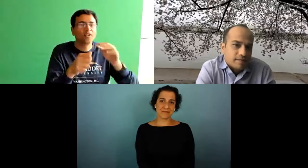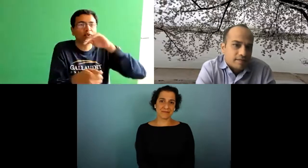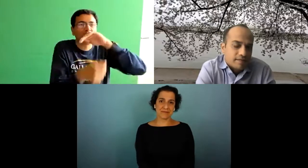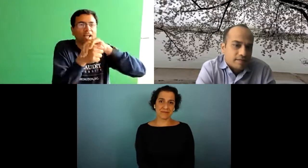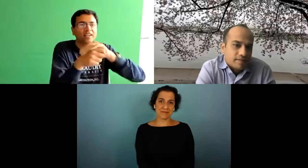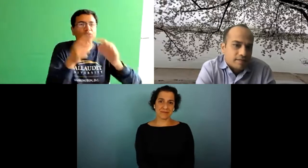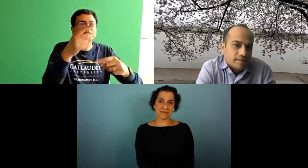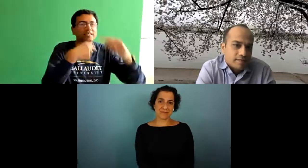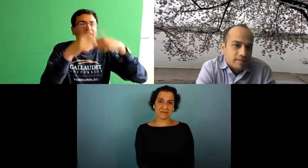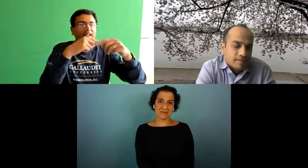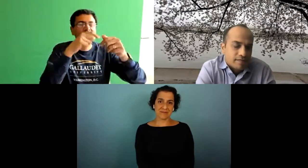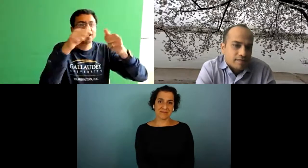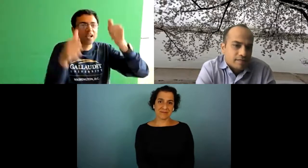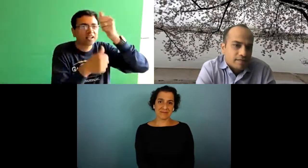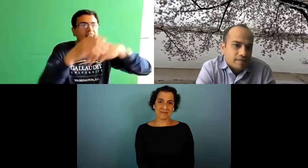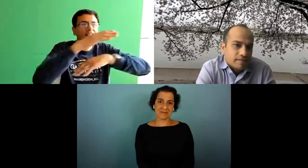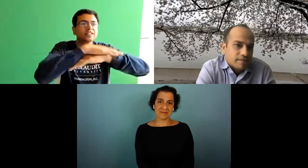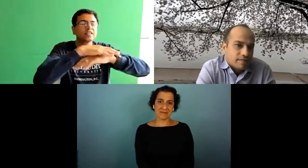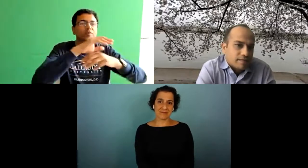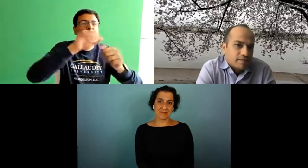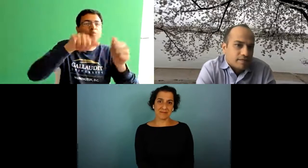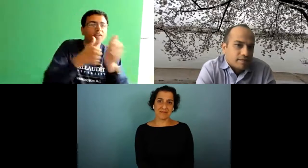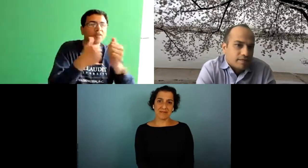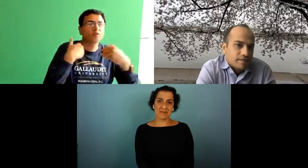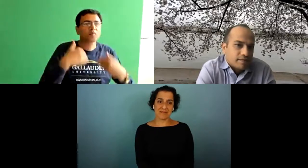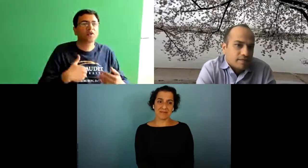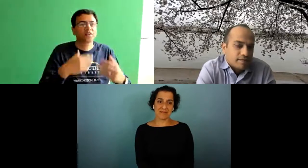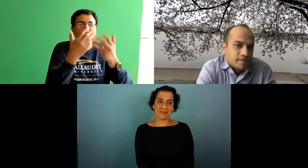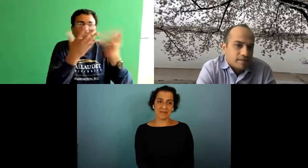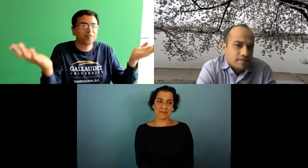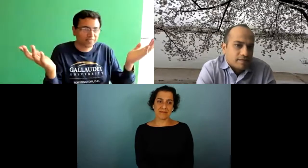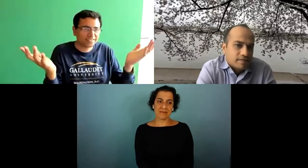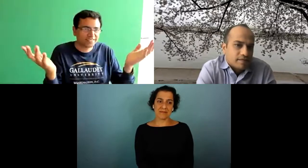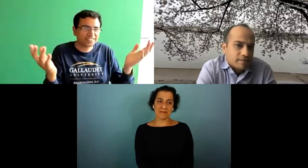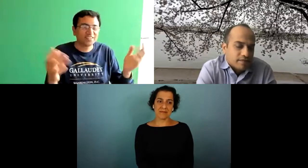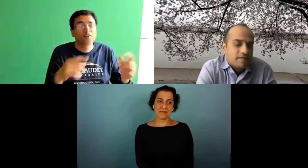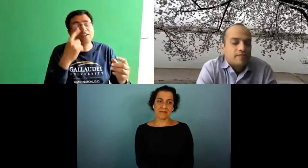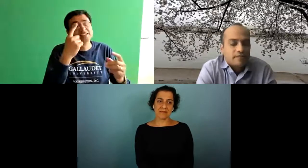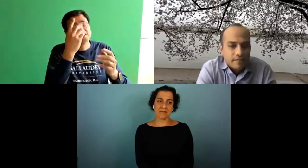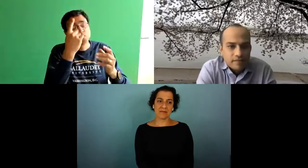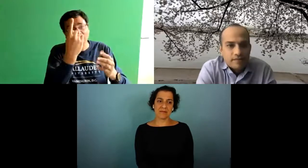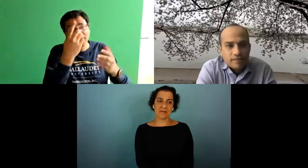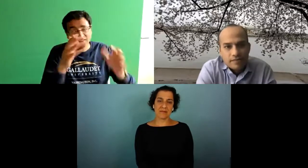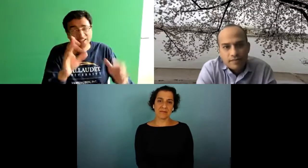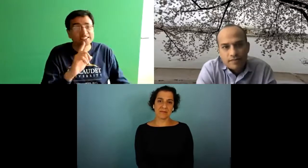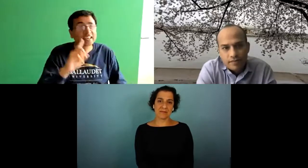there's no real way to whisper in the same way that you can whisper in english so what you have to do is use a physical